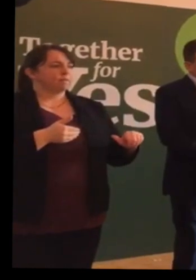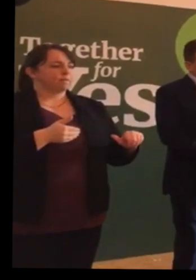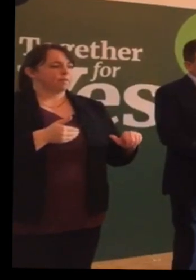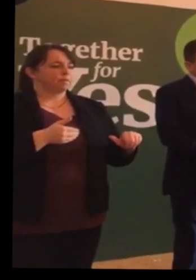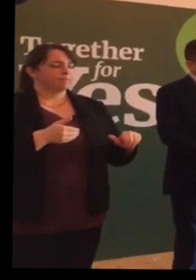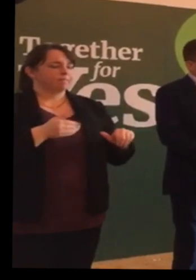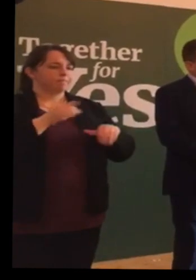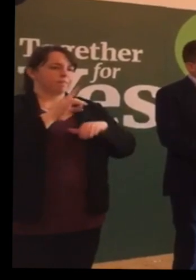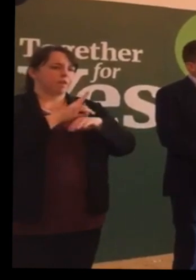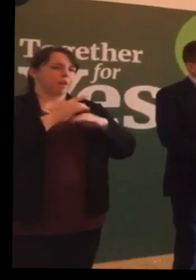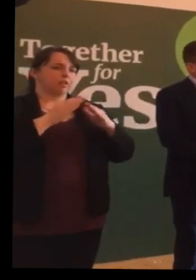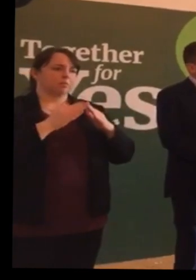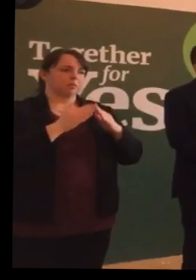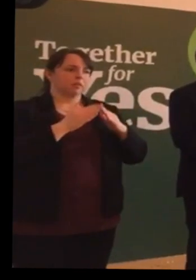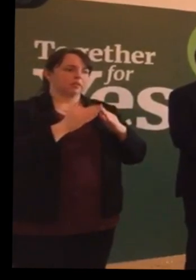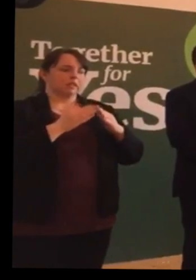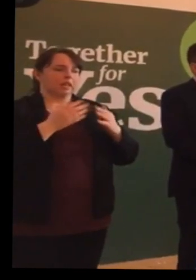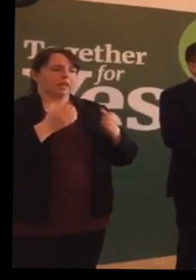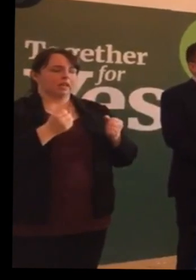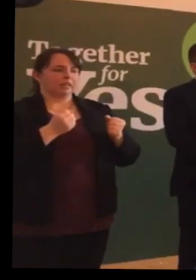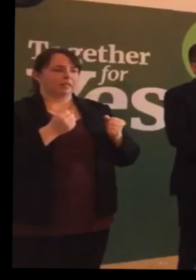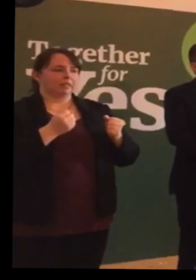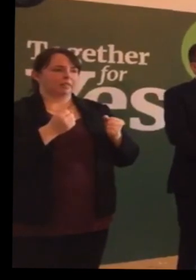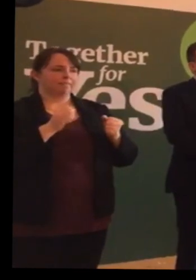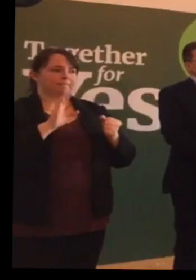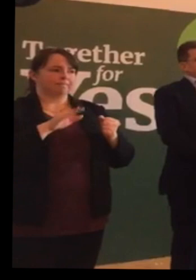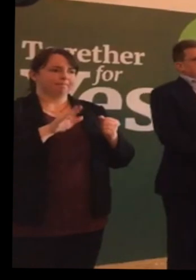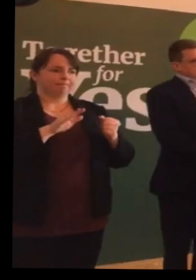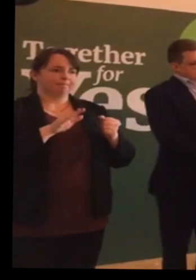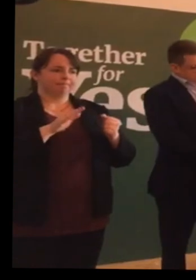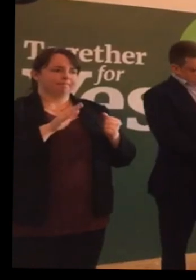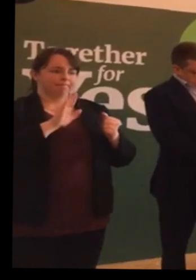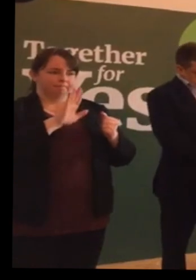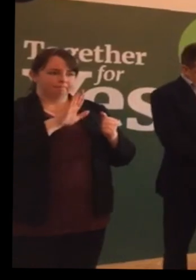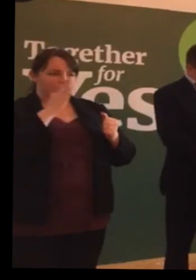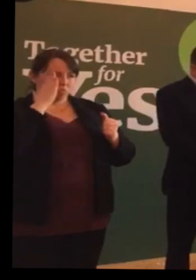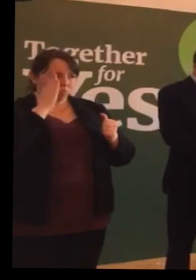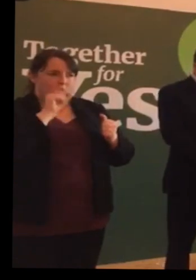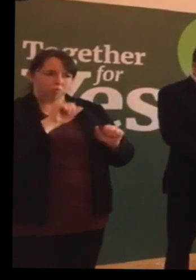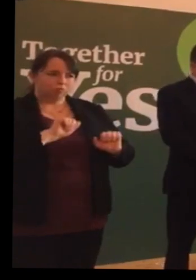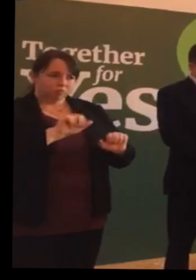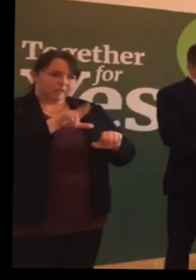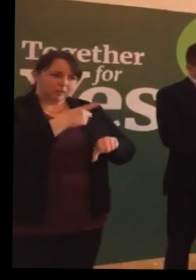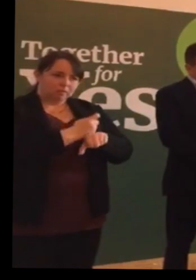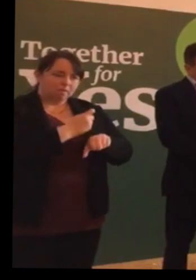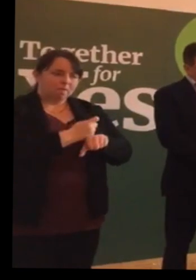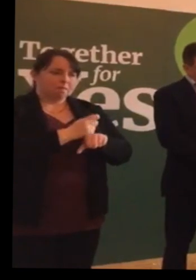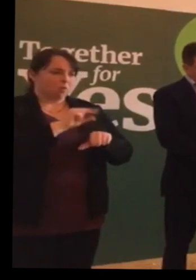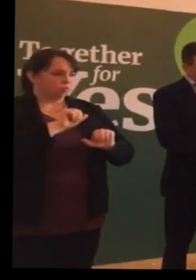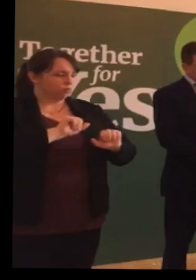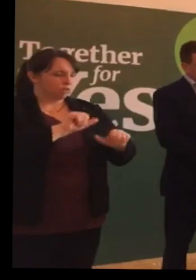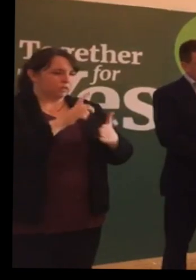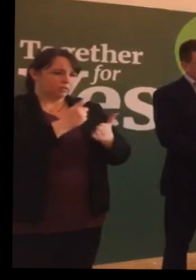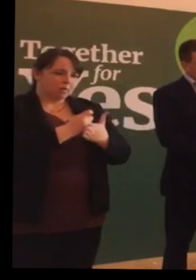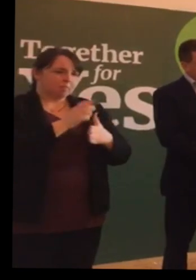The hospital were at pains to say to us that there was no rush, we could take our time, take as long as we wanted.